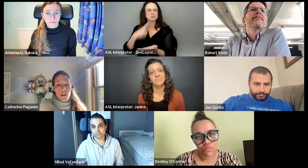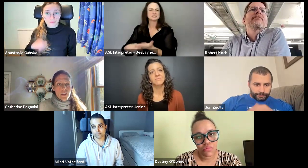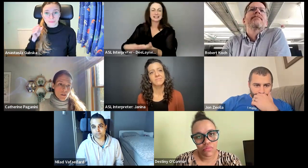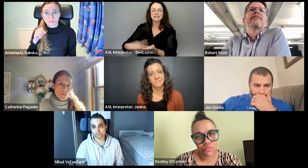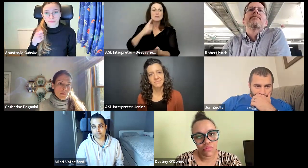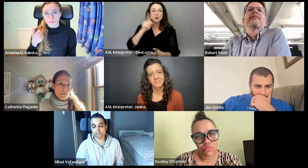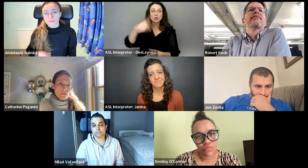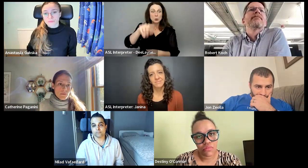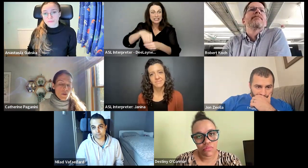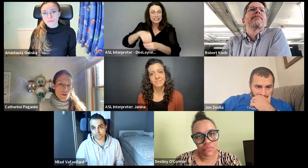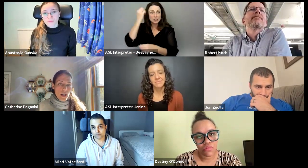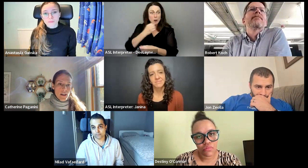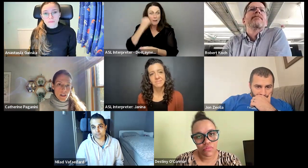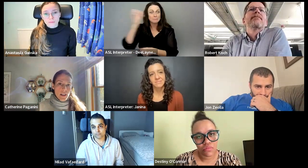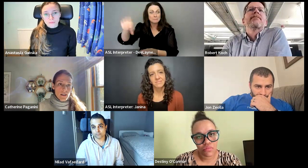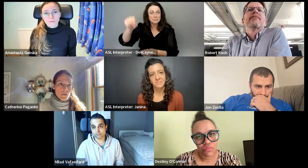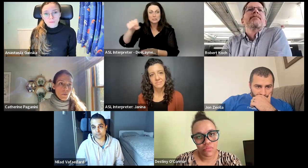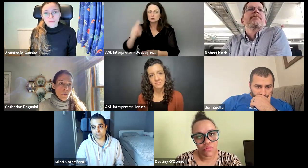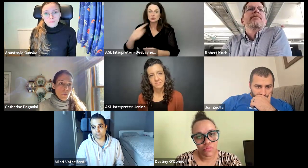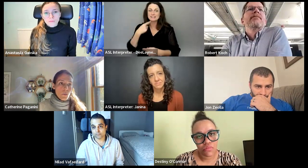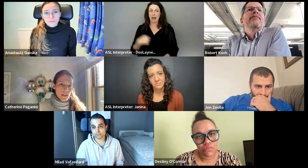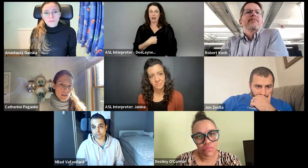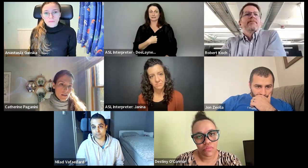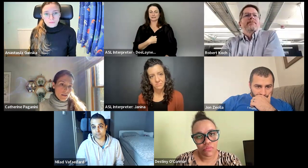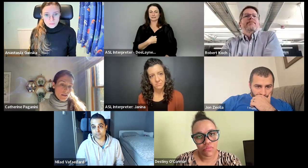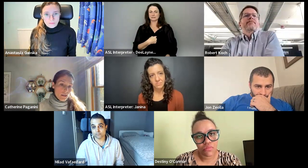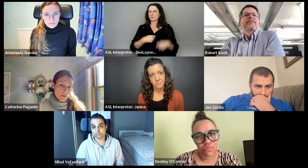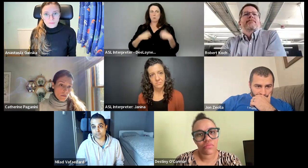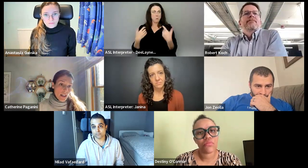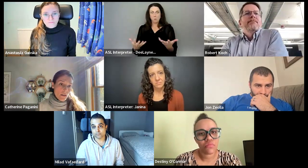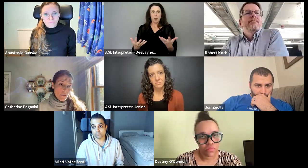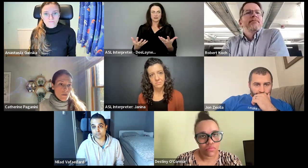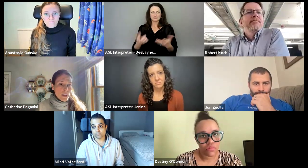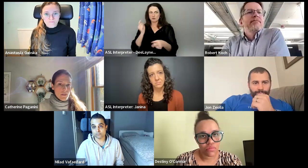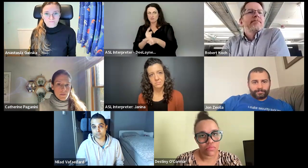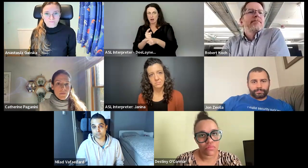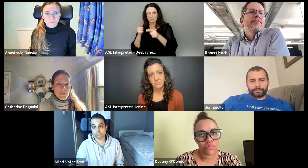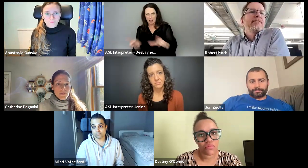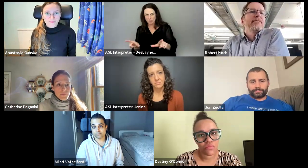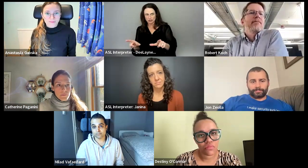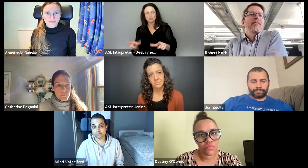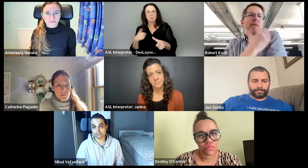guys who are in Europe, you should kind of tell us what is the right language, right?